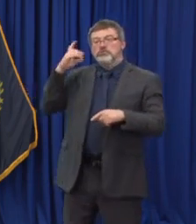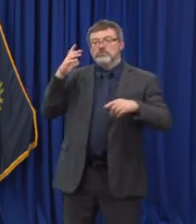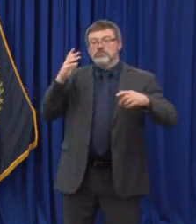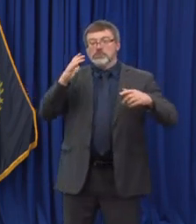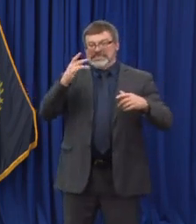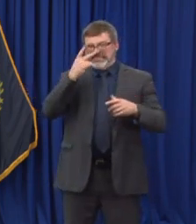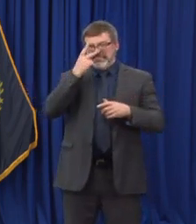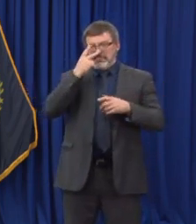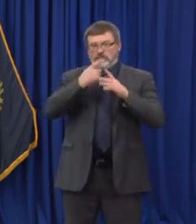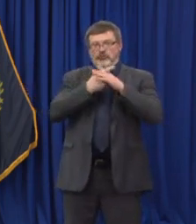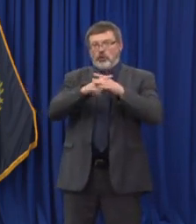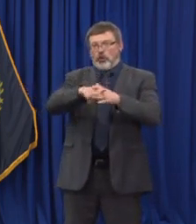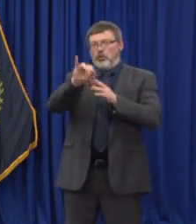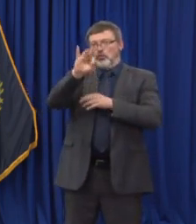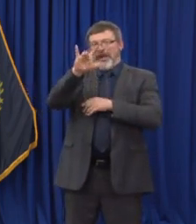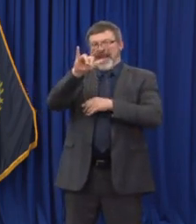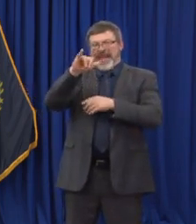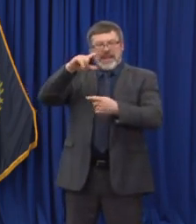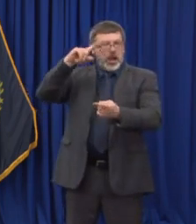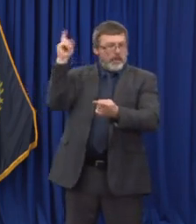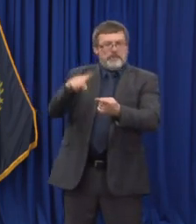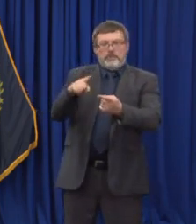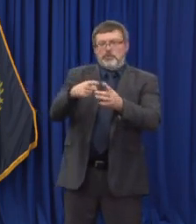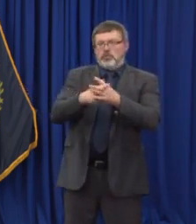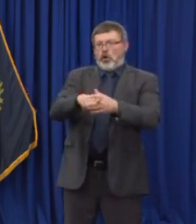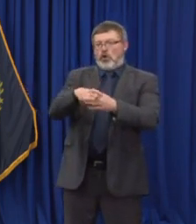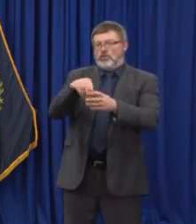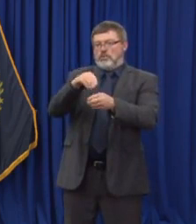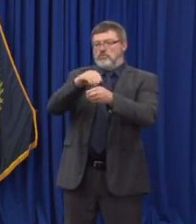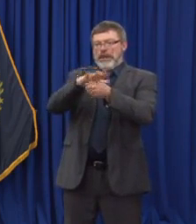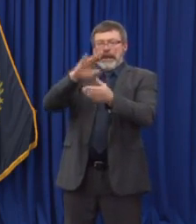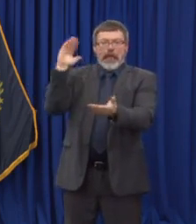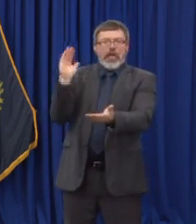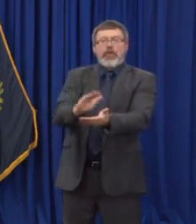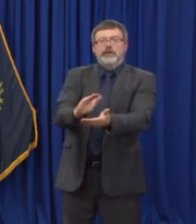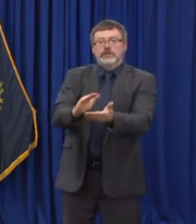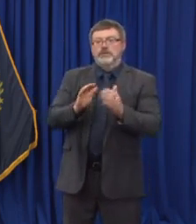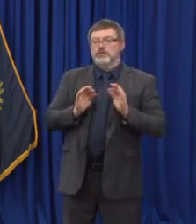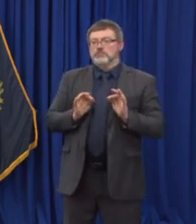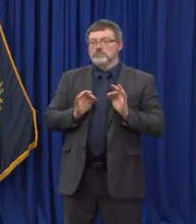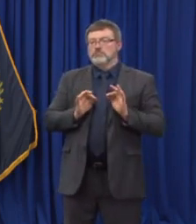naturally occurred as well over the summer months. Next slide please.